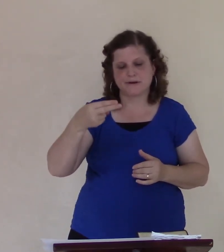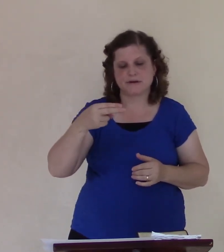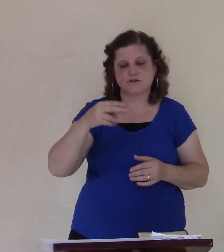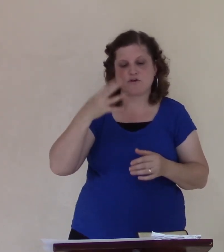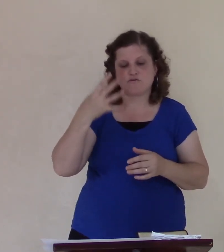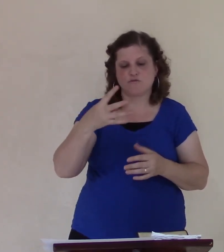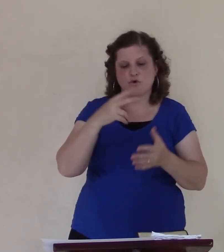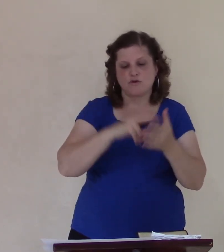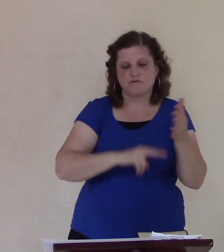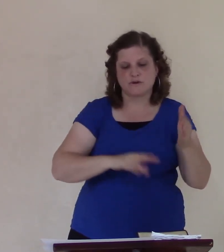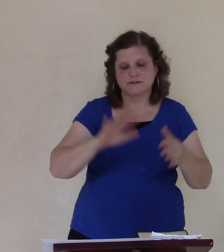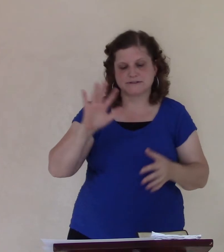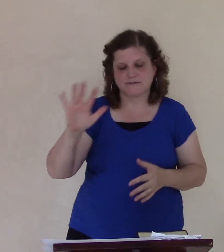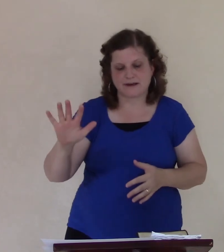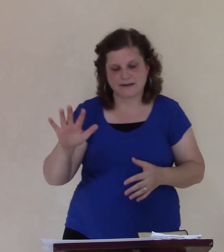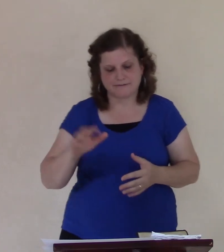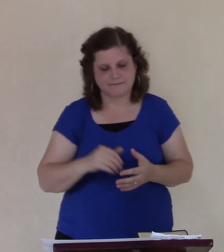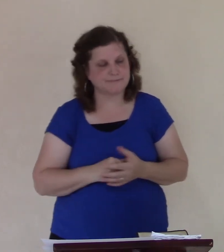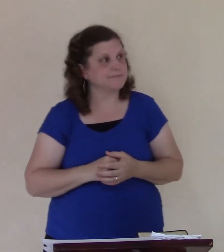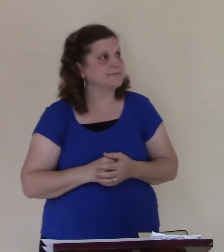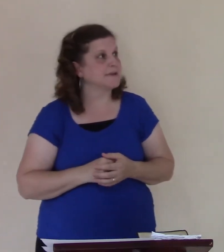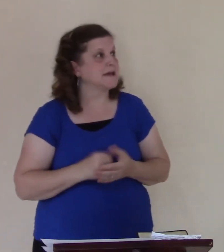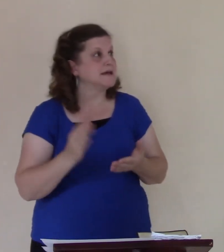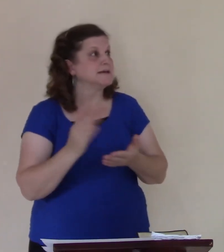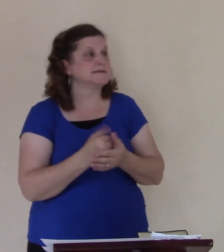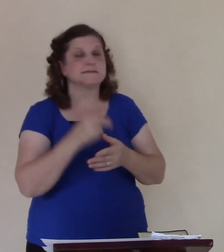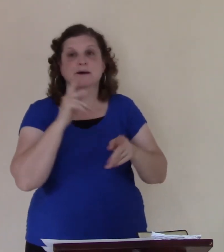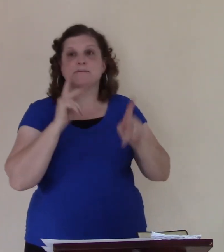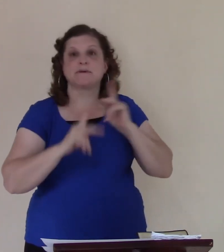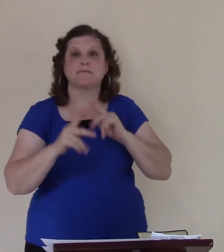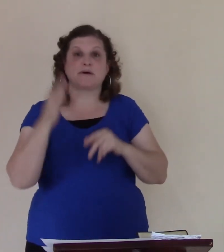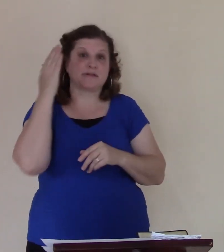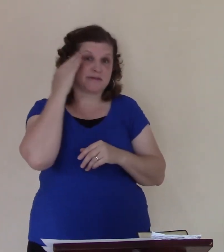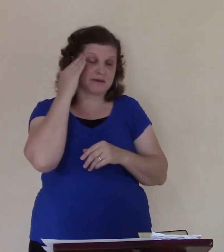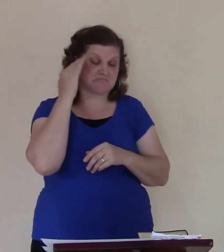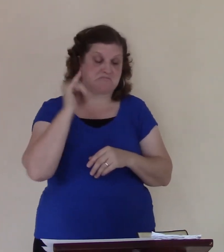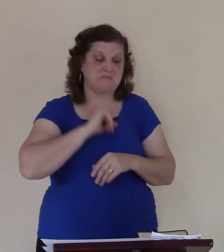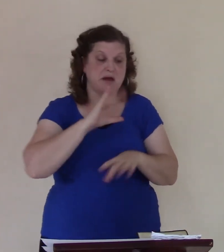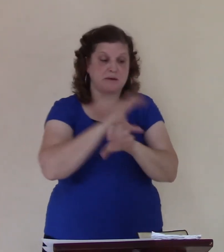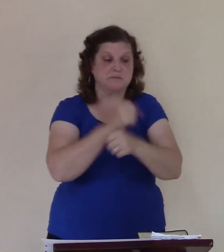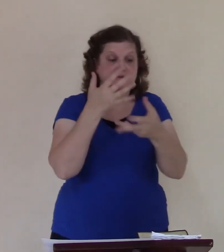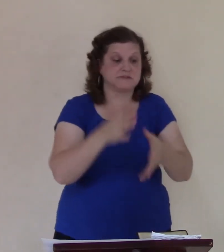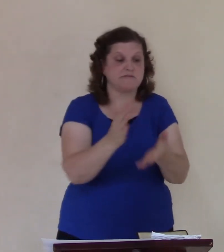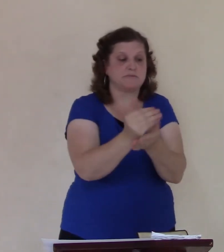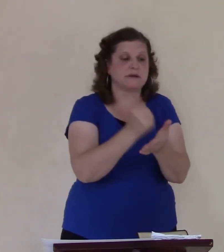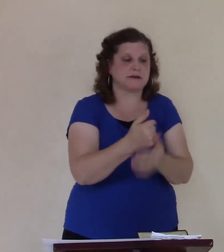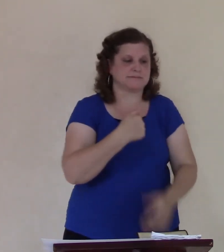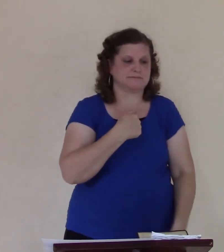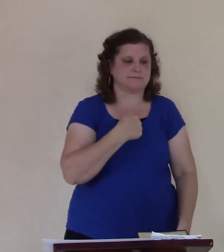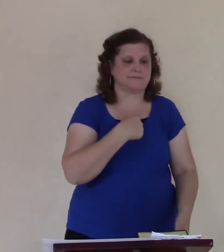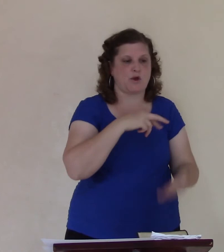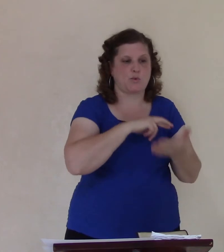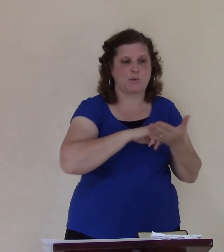Now, see, some people think they're saved by the whole of righteousness. And then, God, people who are saved